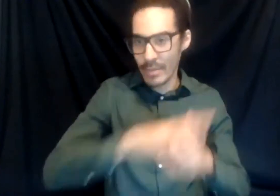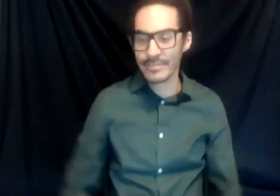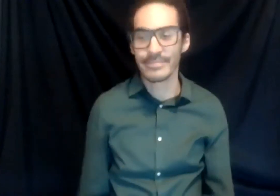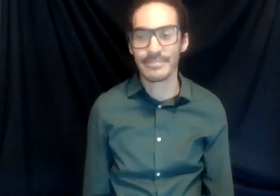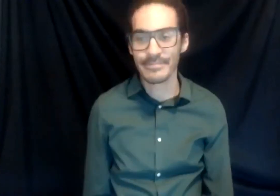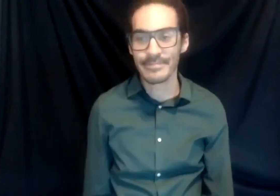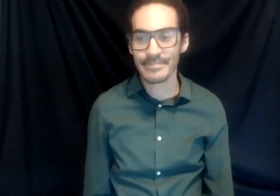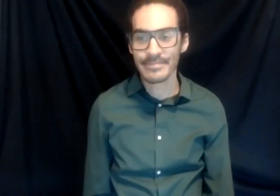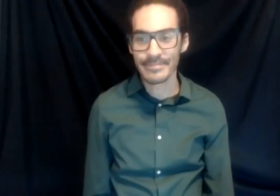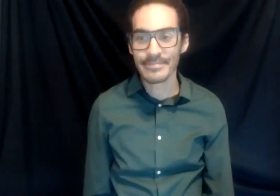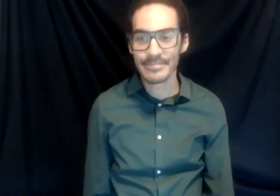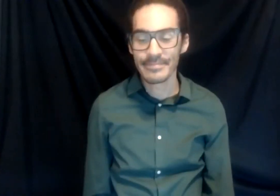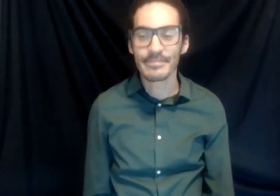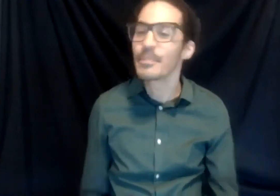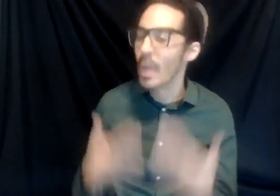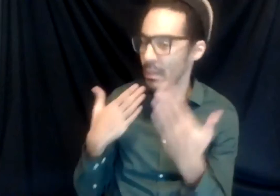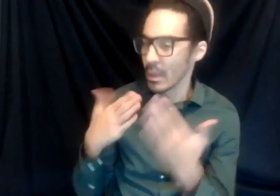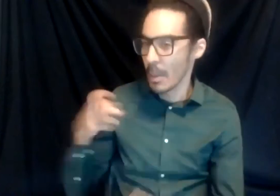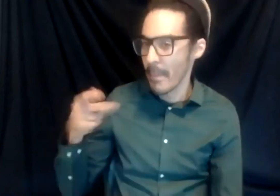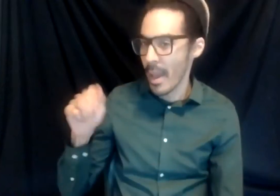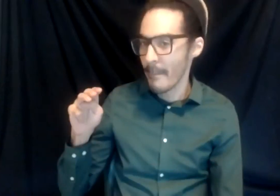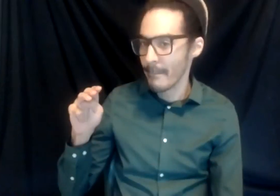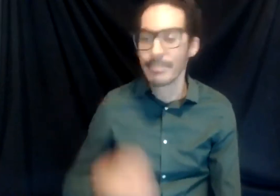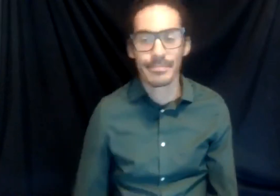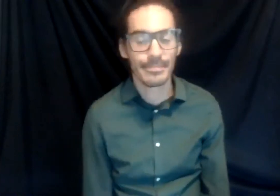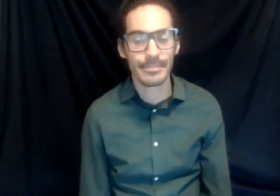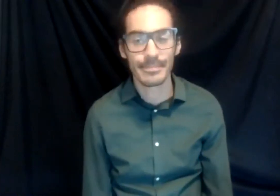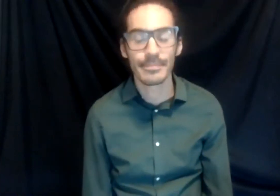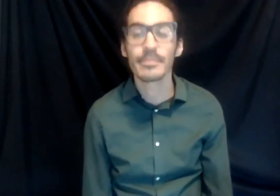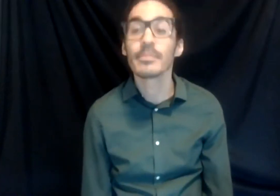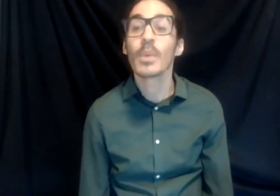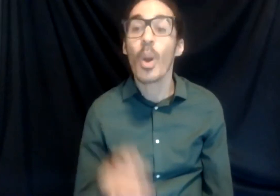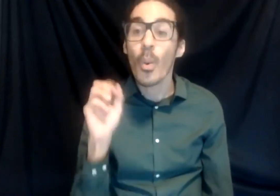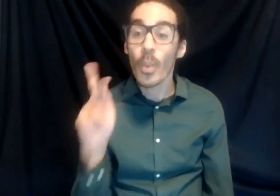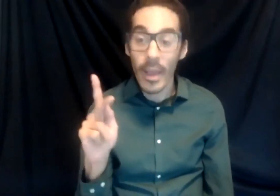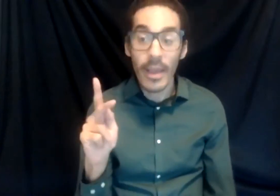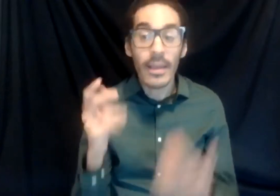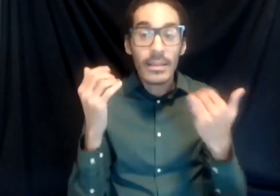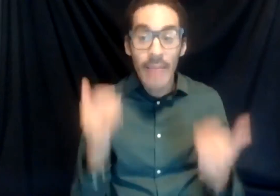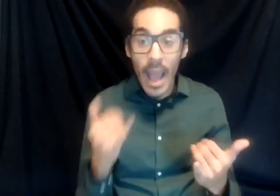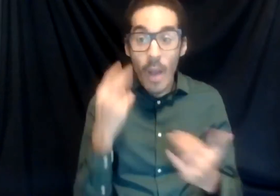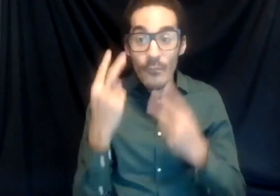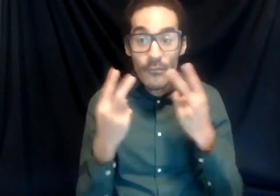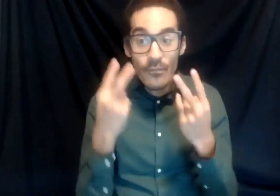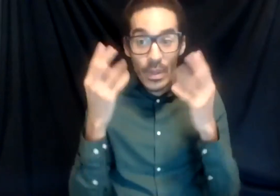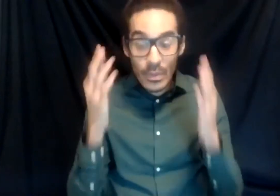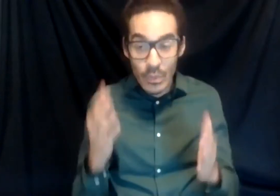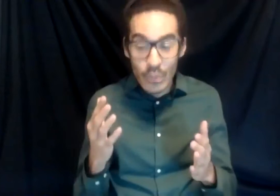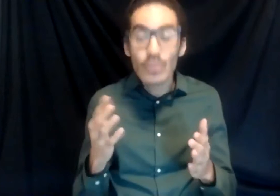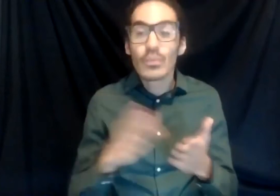All right. Thank you, Pam. Pam. All right. So let's have our guest student storytellers introduce